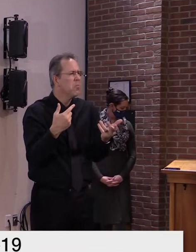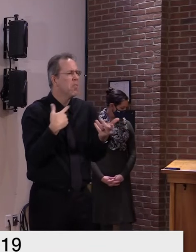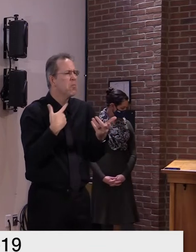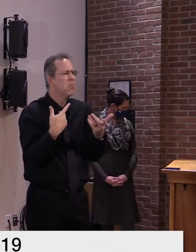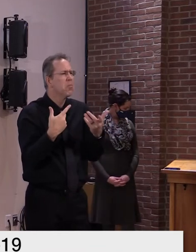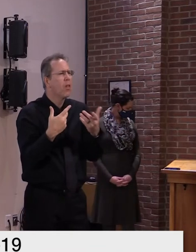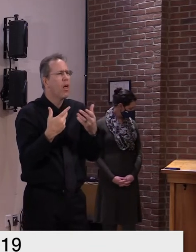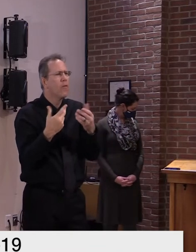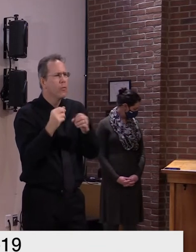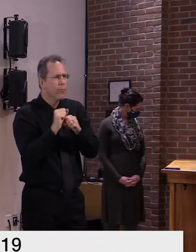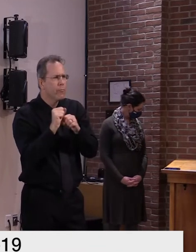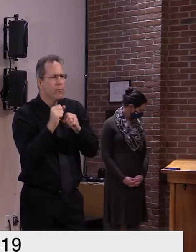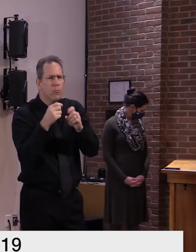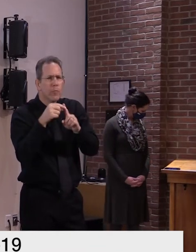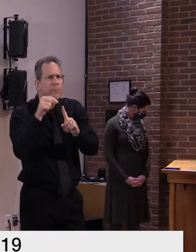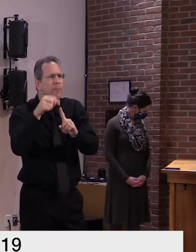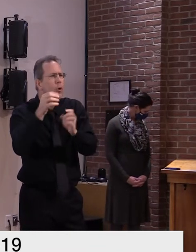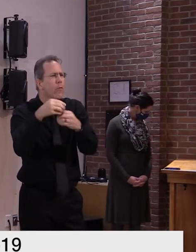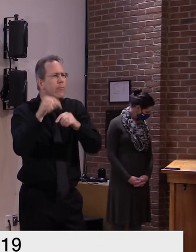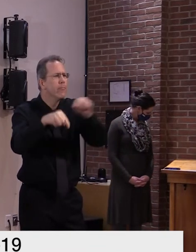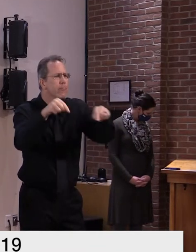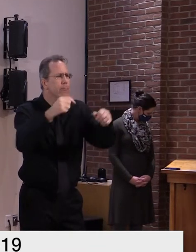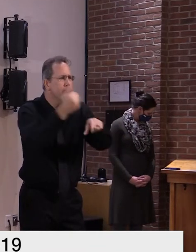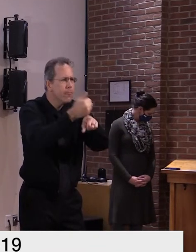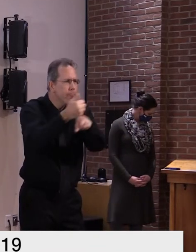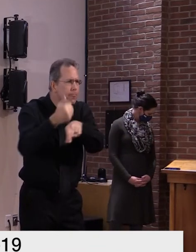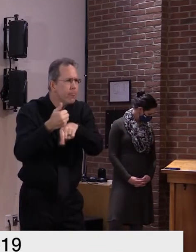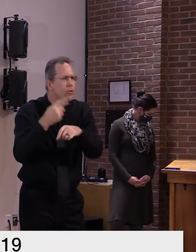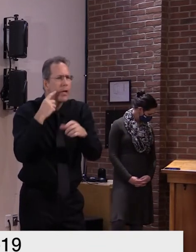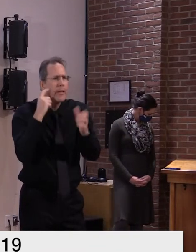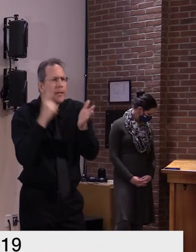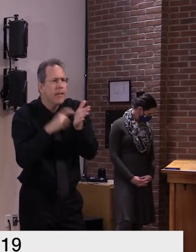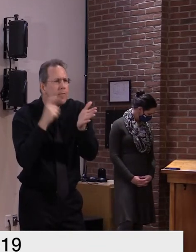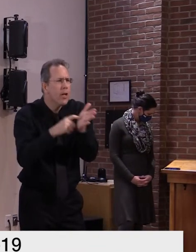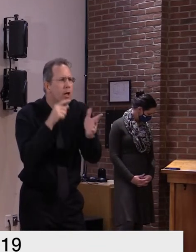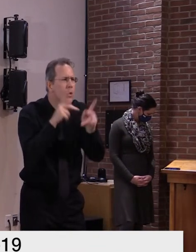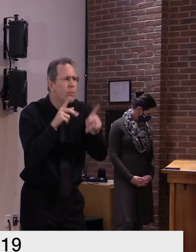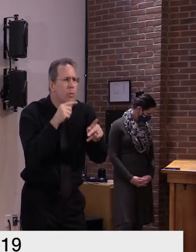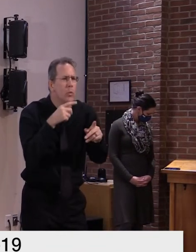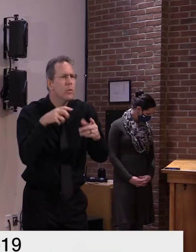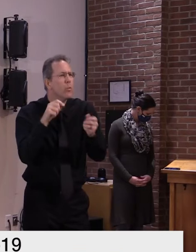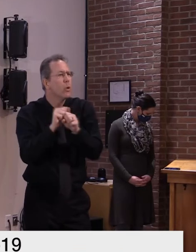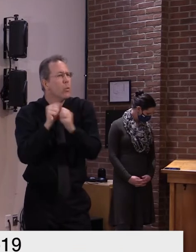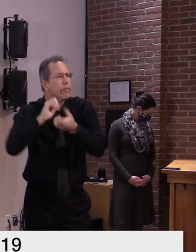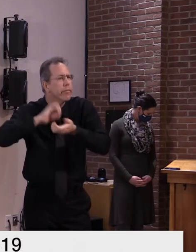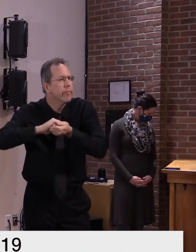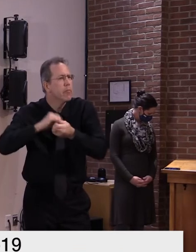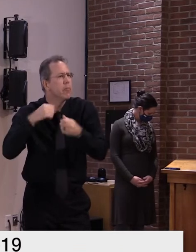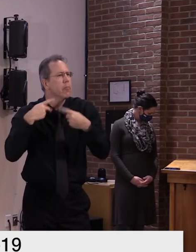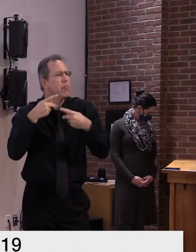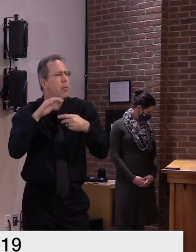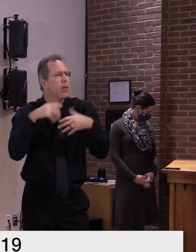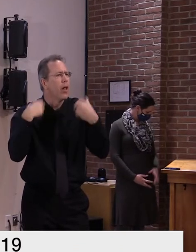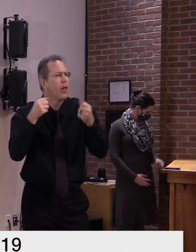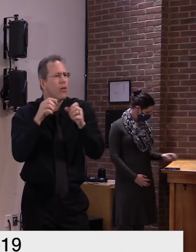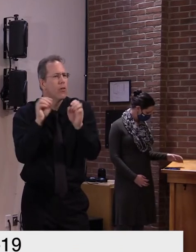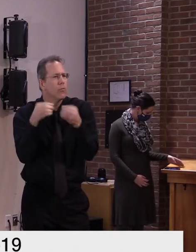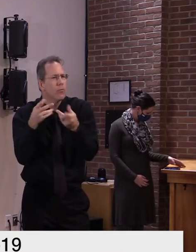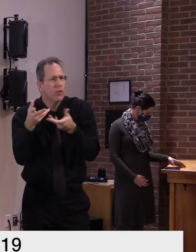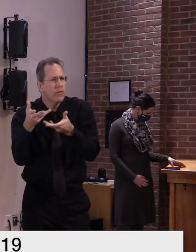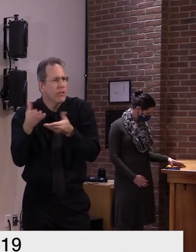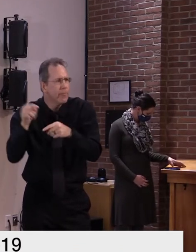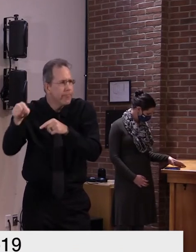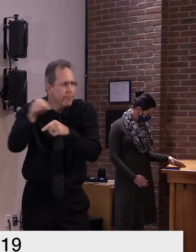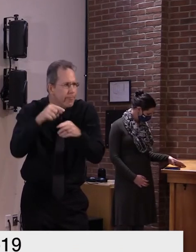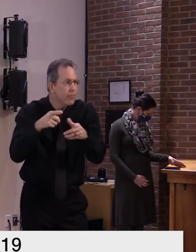and they help with identification they help with the public health aspects of having found a case in a certain setting and what